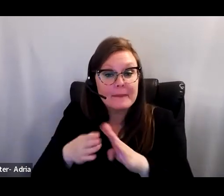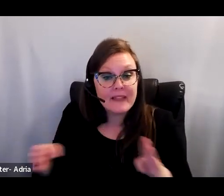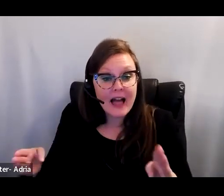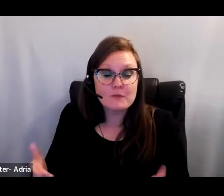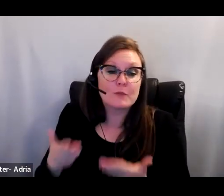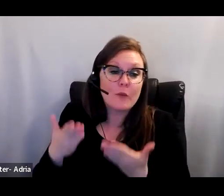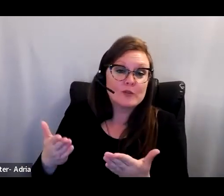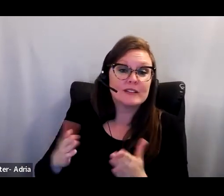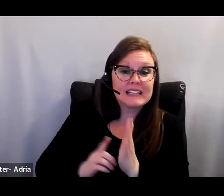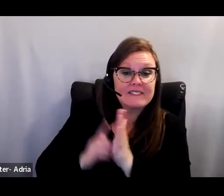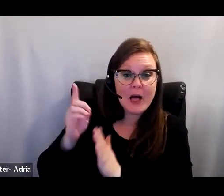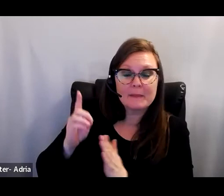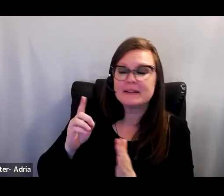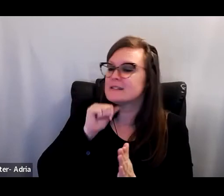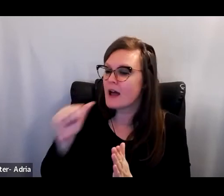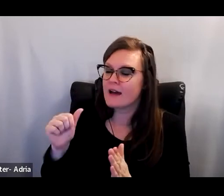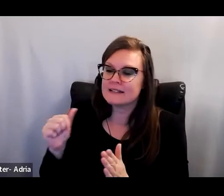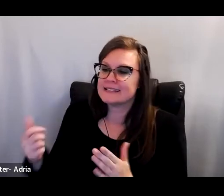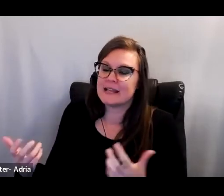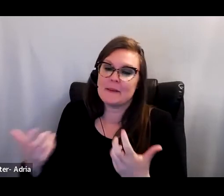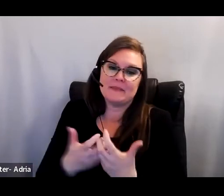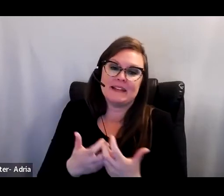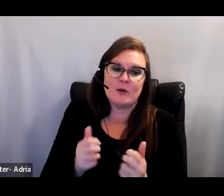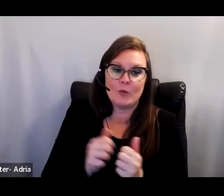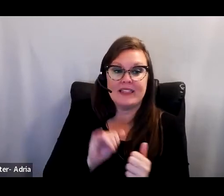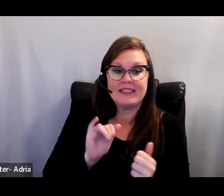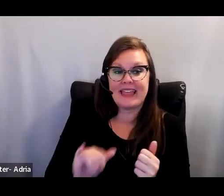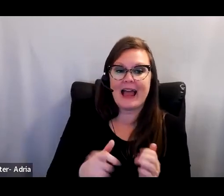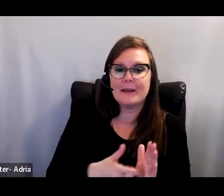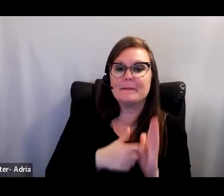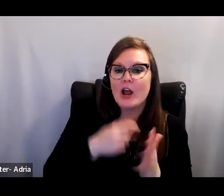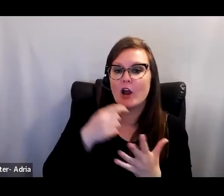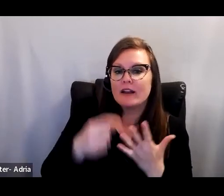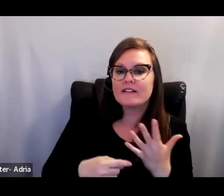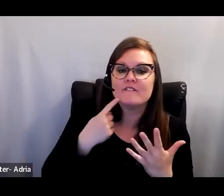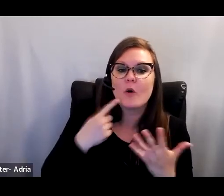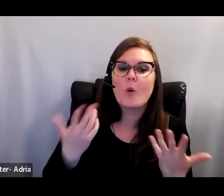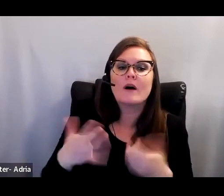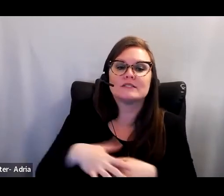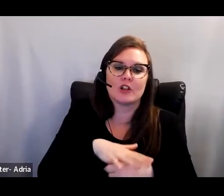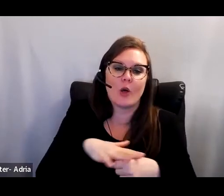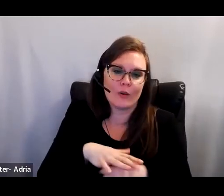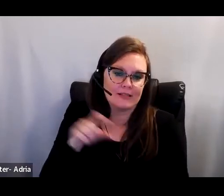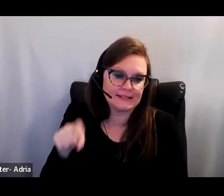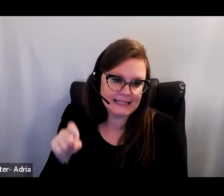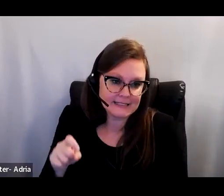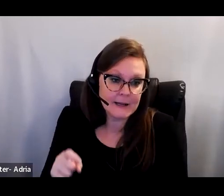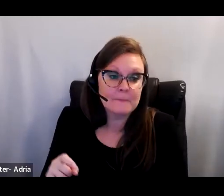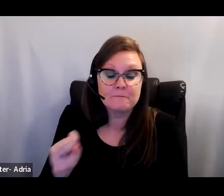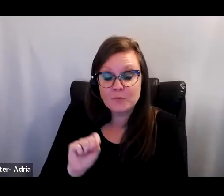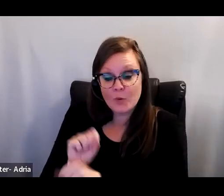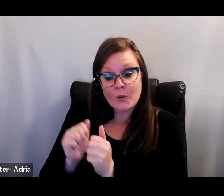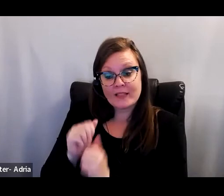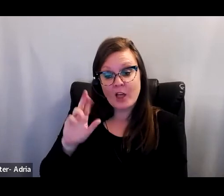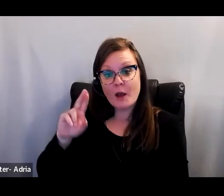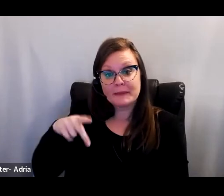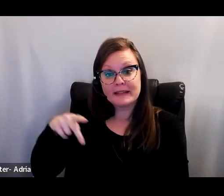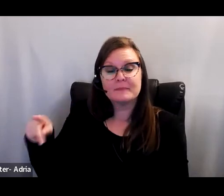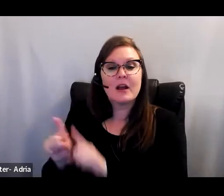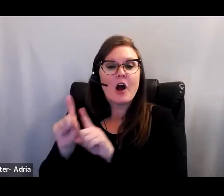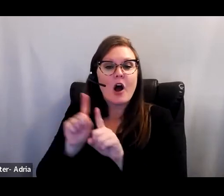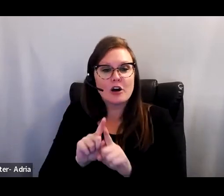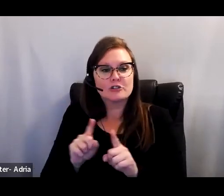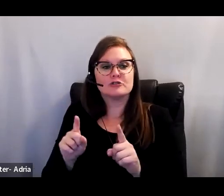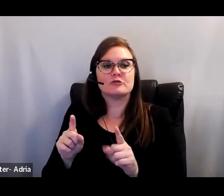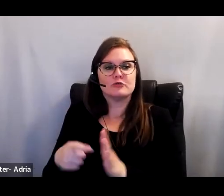often don't cohere with the imperative to be attentive to local needs. Working in an RPP also requires the flexibility to